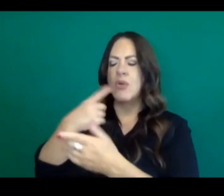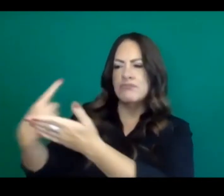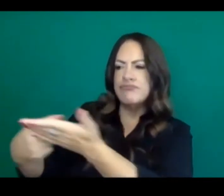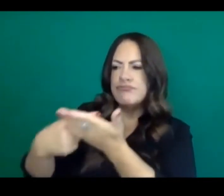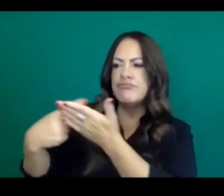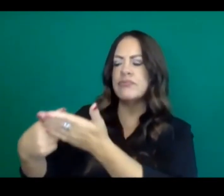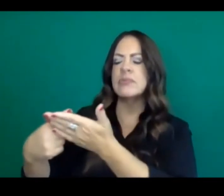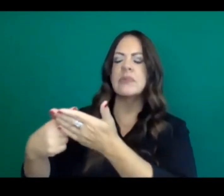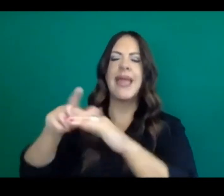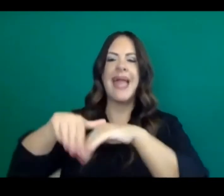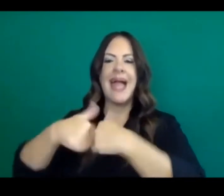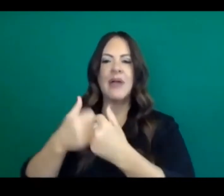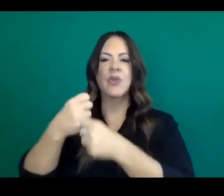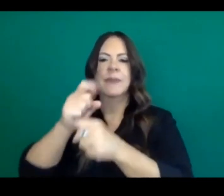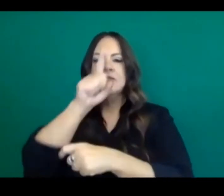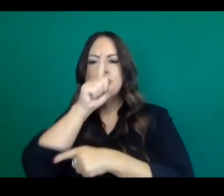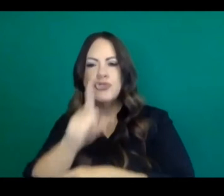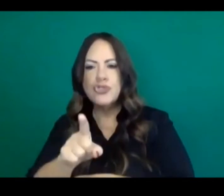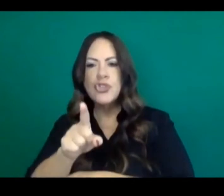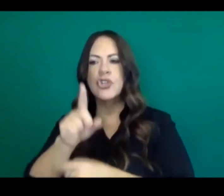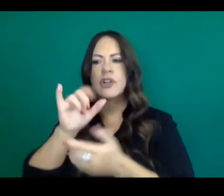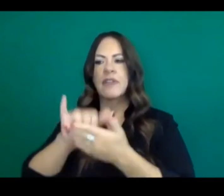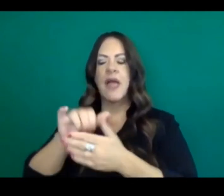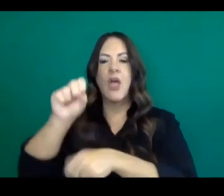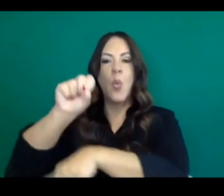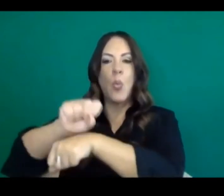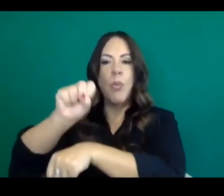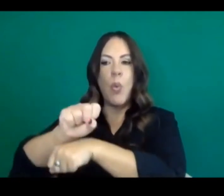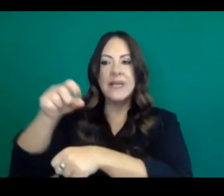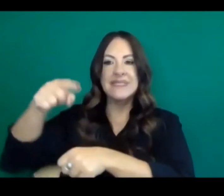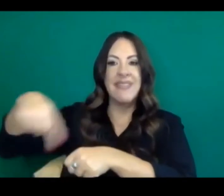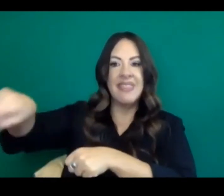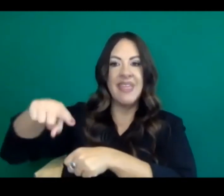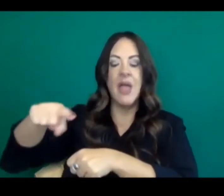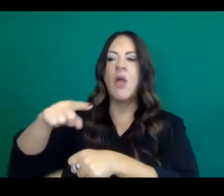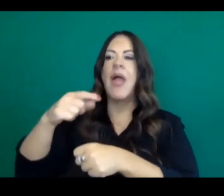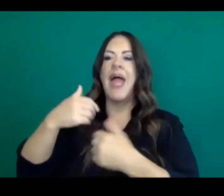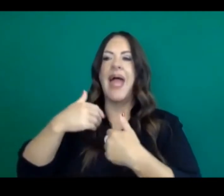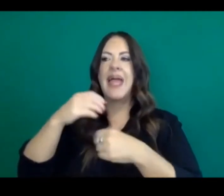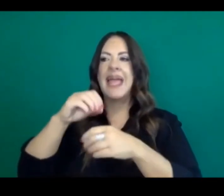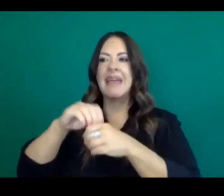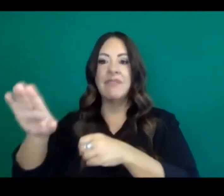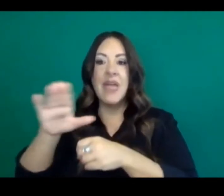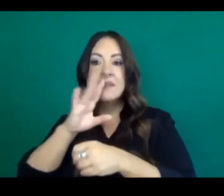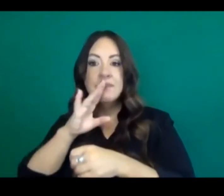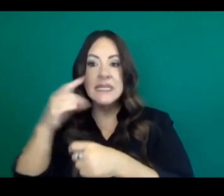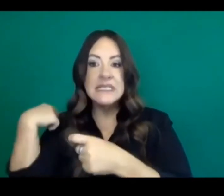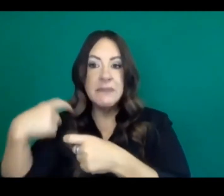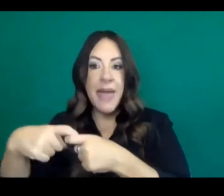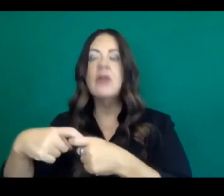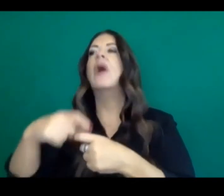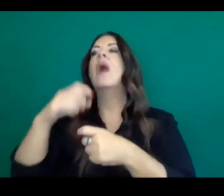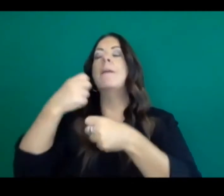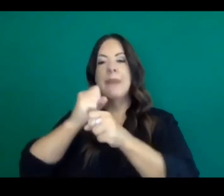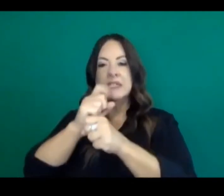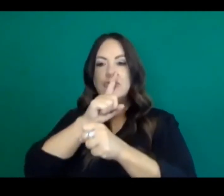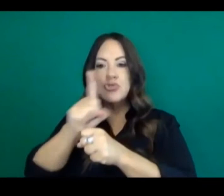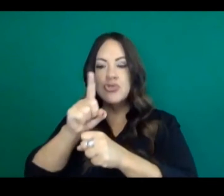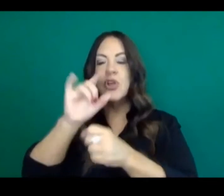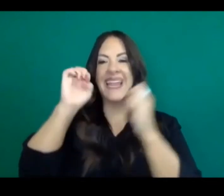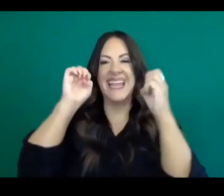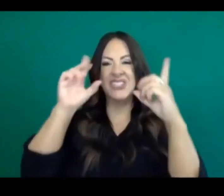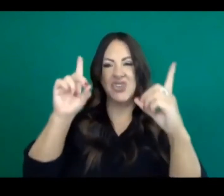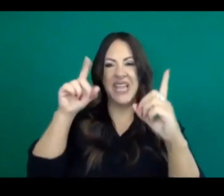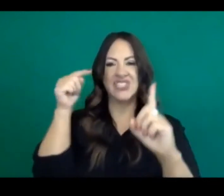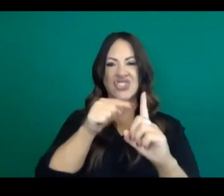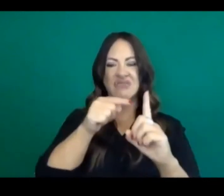in Spanish and in other languages spoken in the Central Valley needed to be increased so that we could